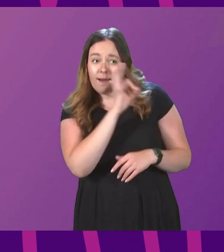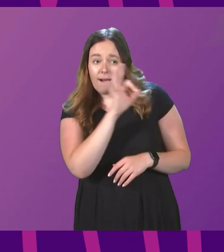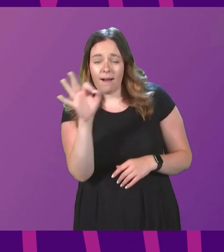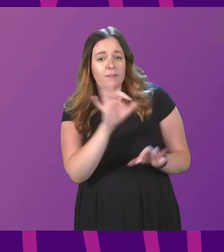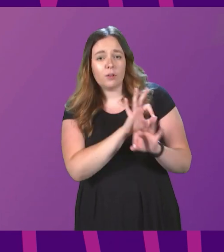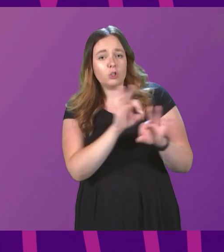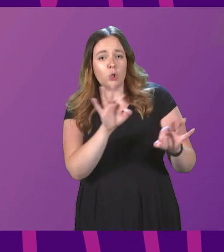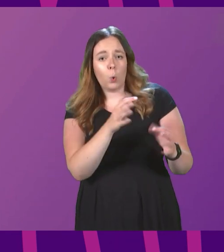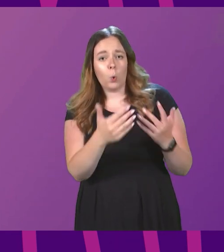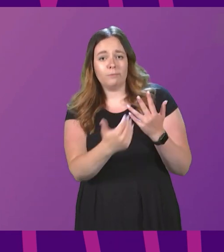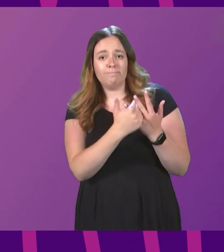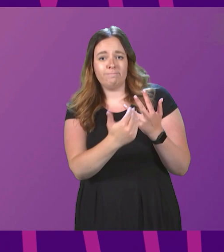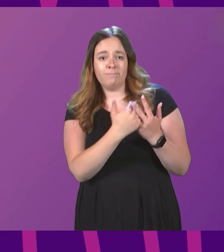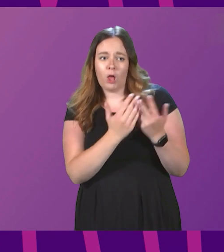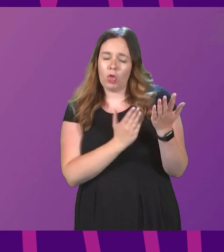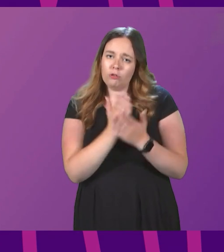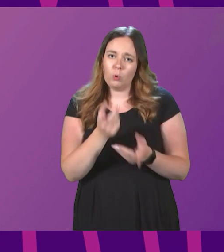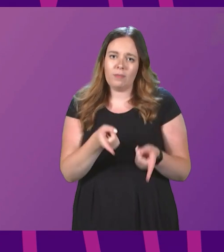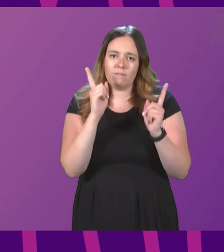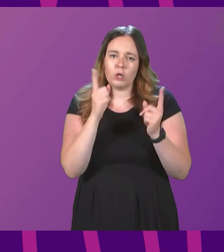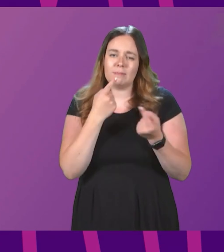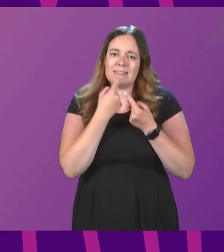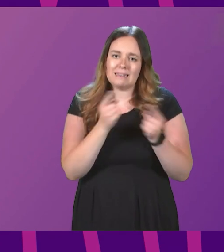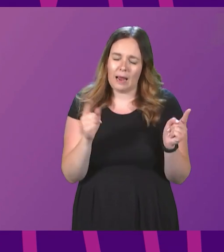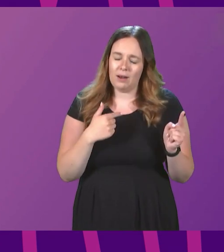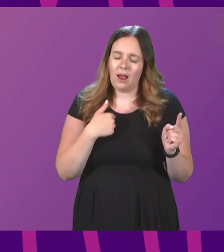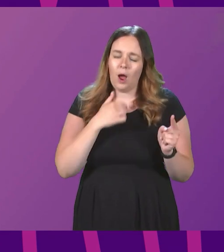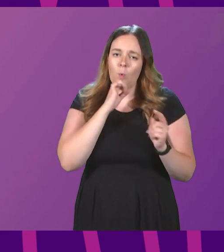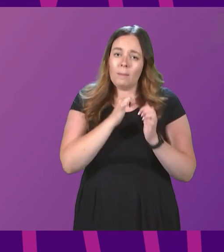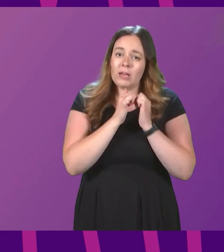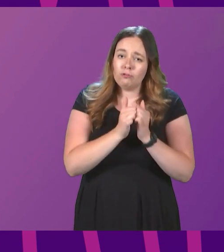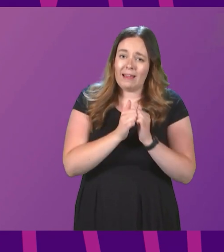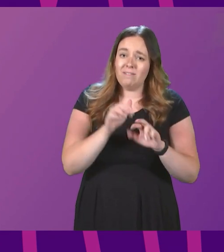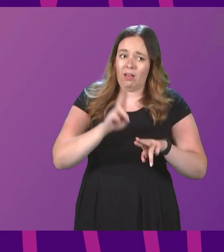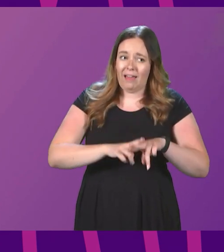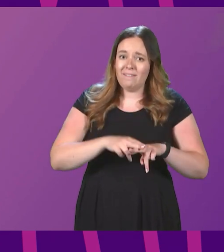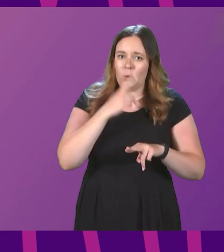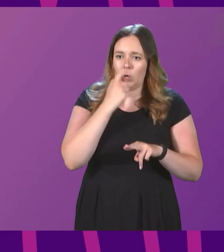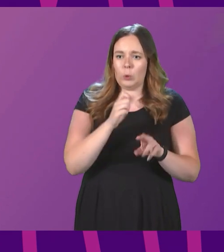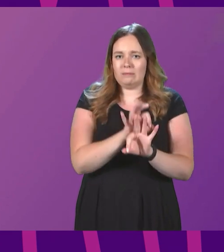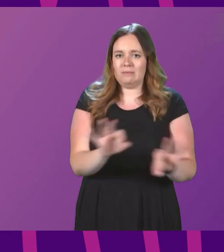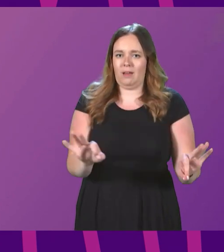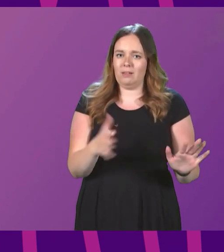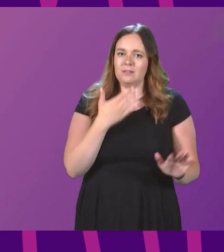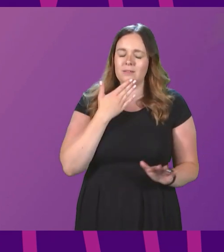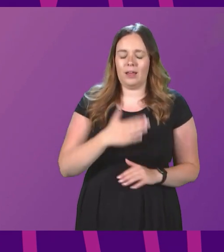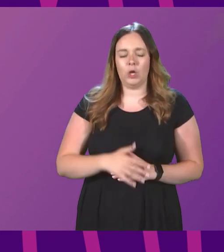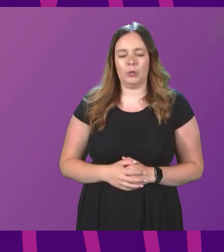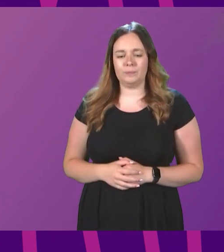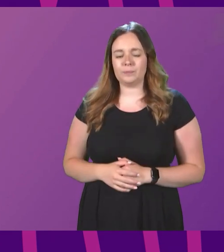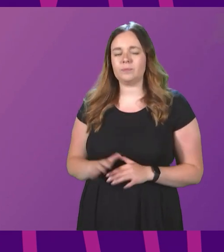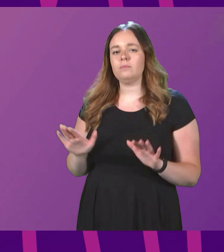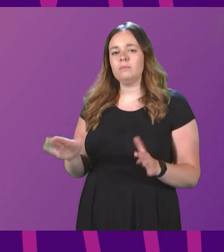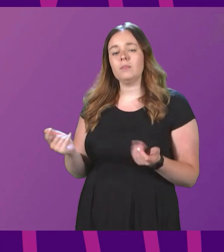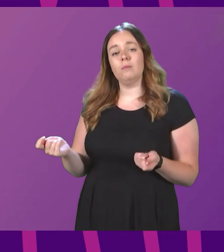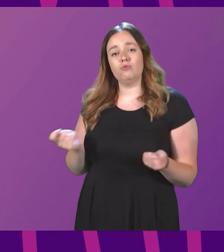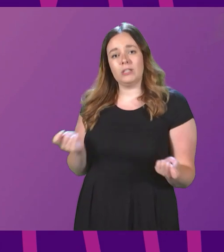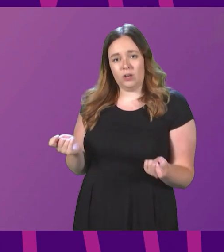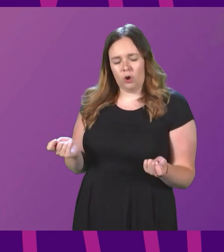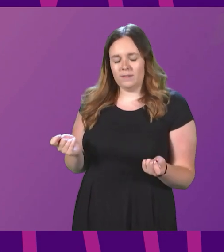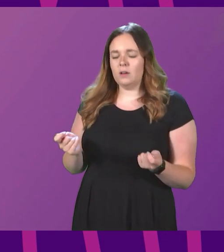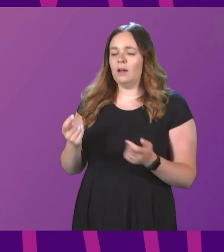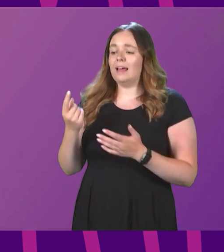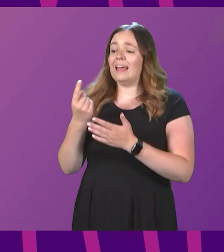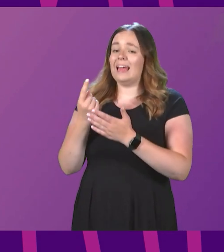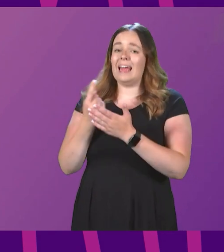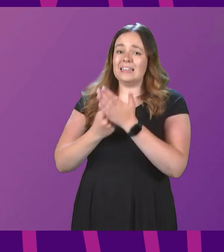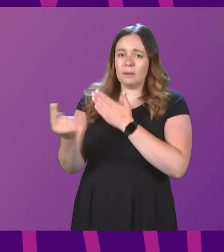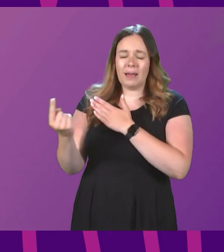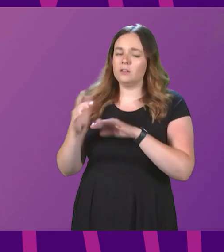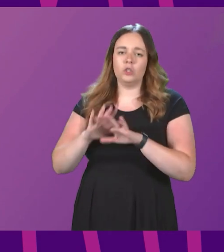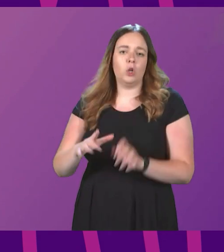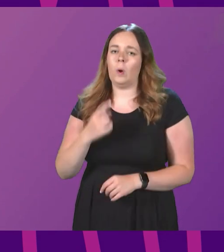always